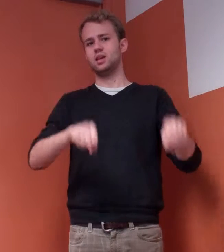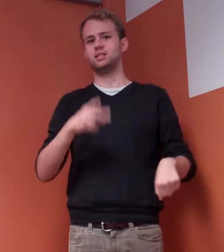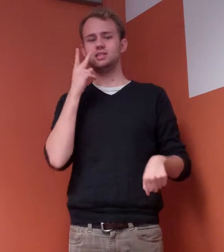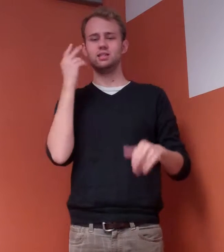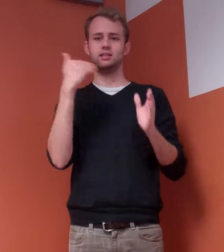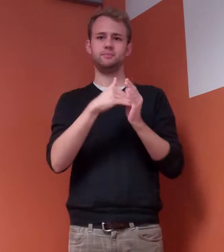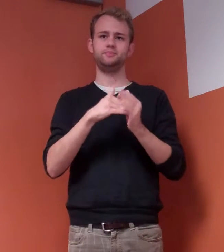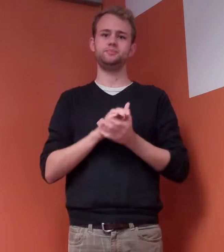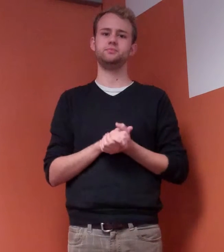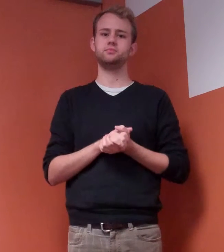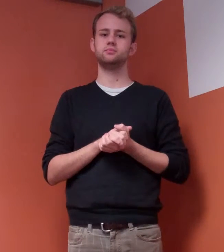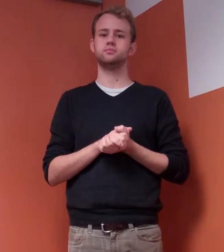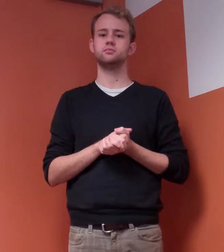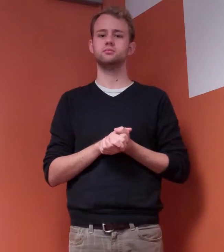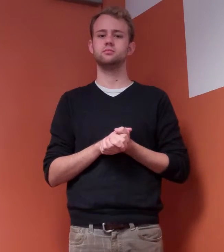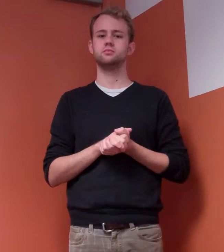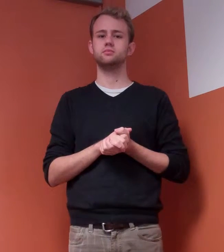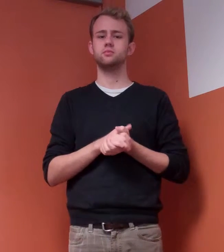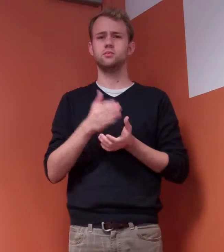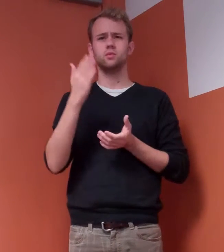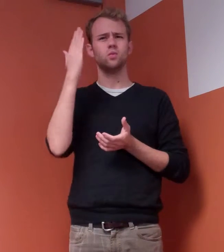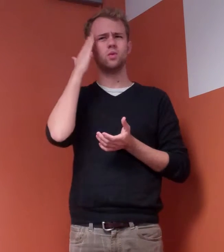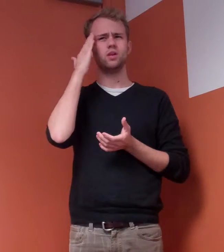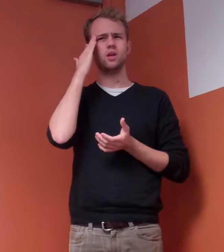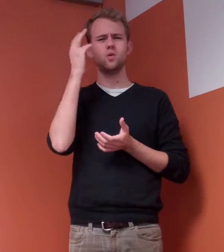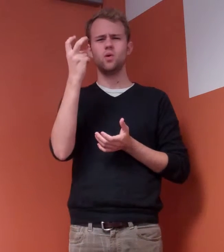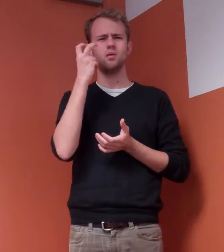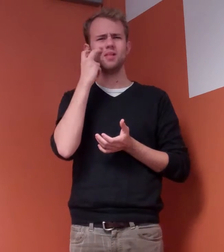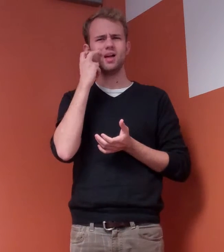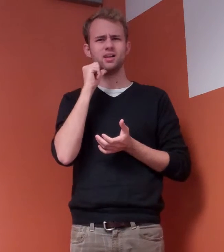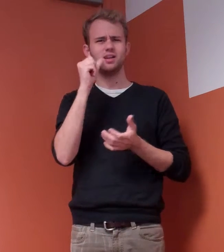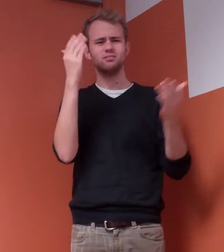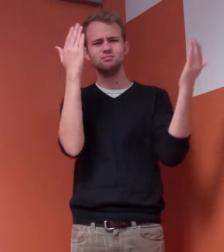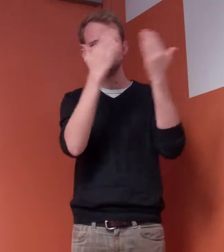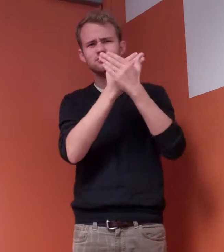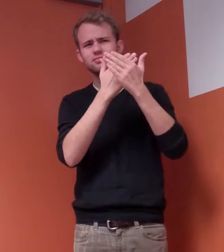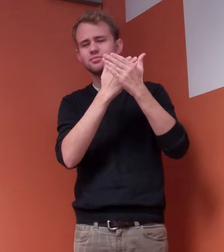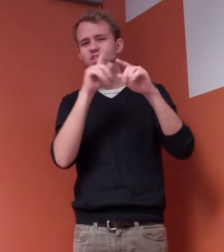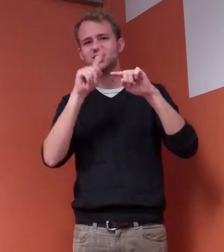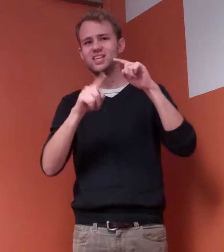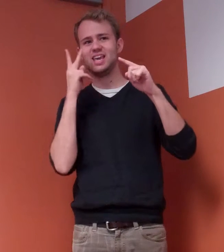We know we aren't blind. We just can't see. It's a tough spot to be in.